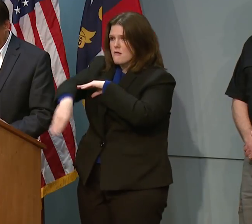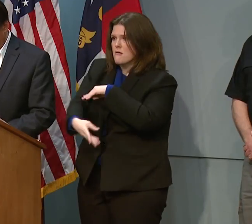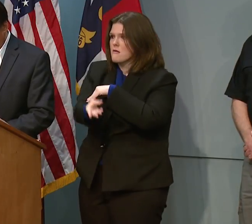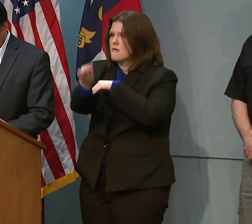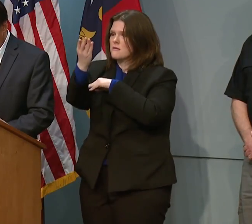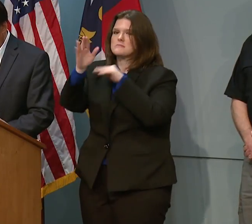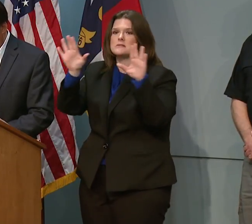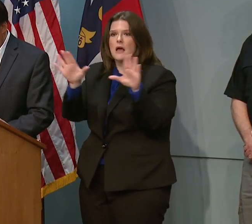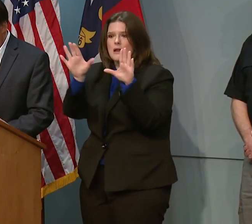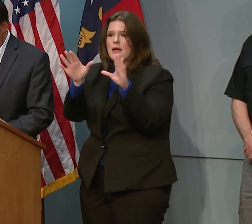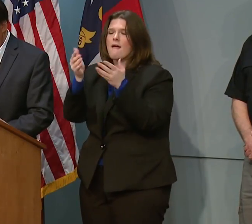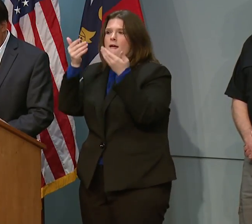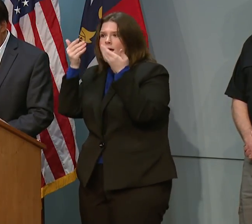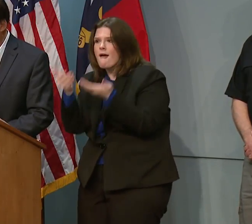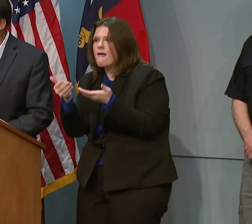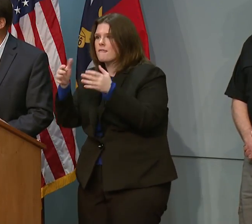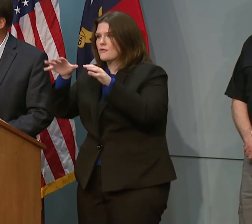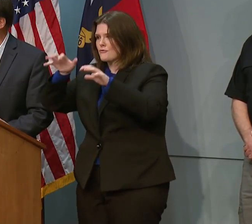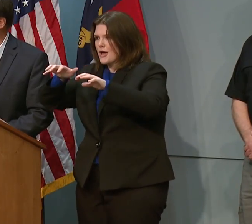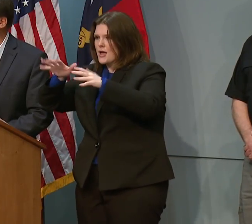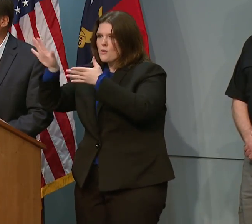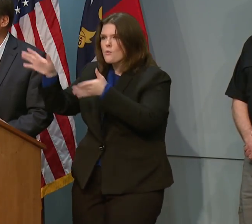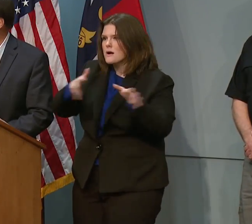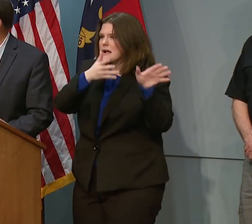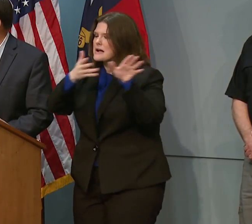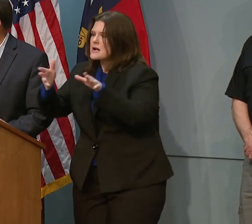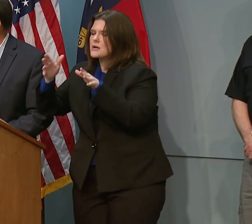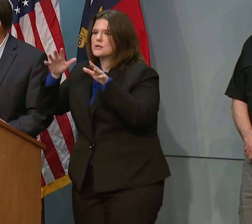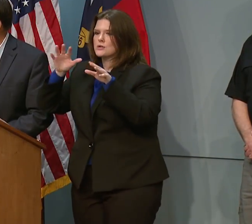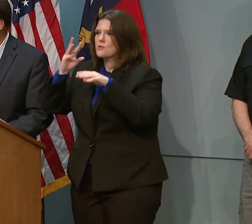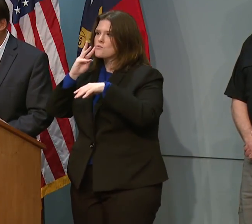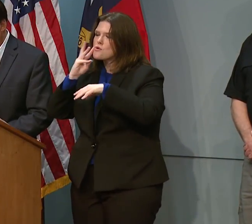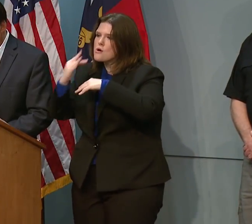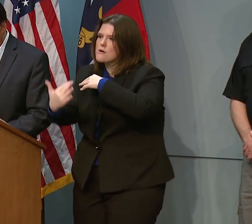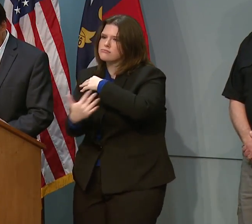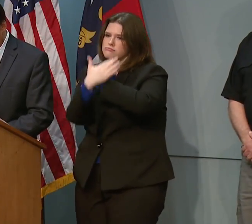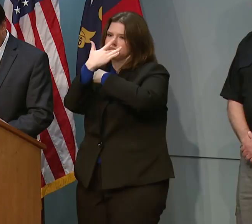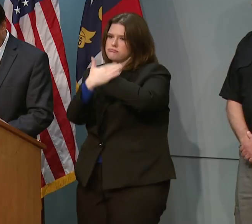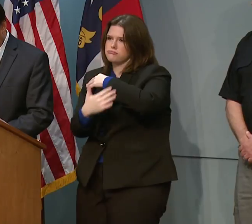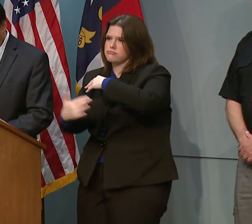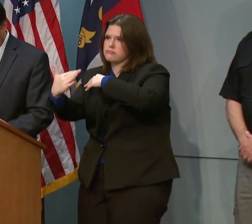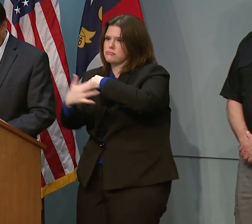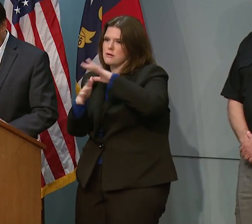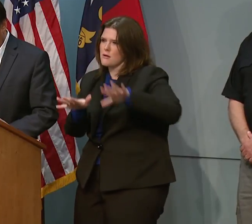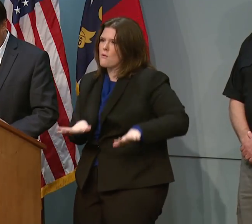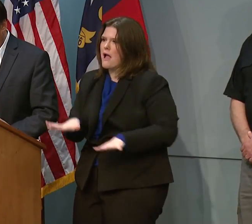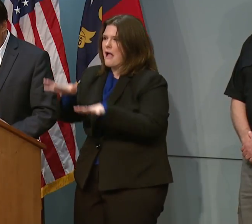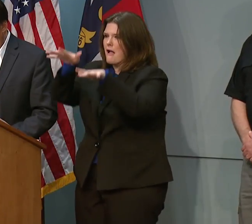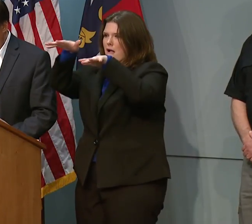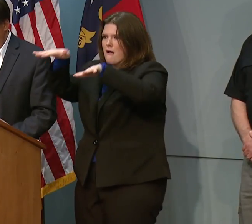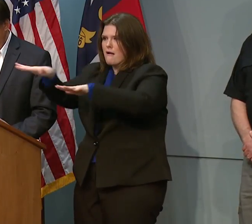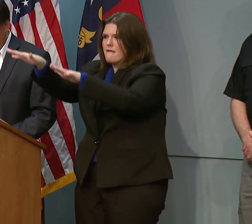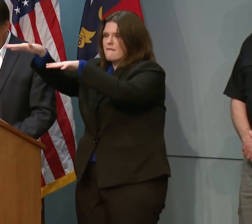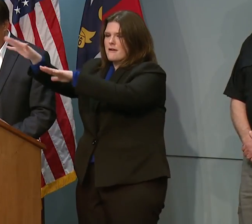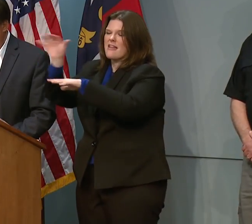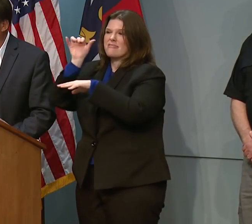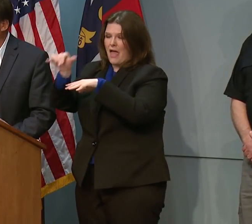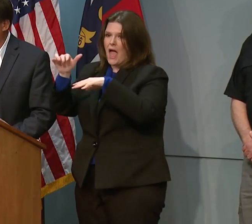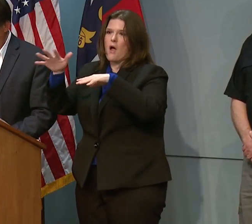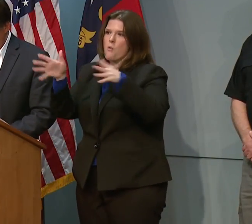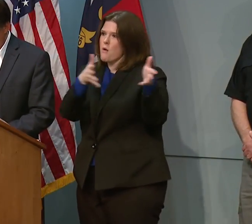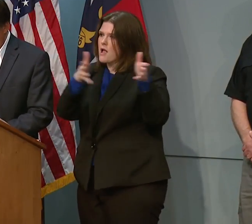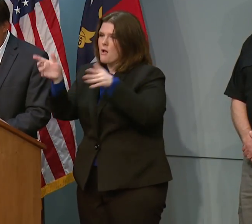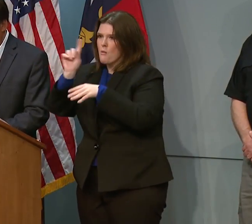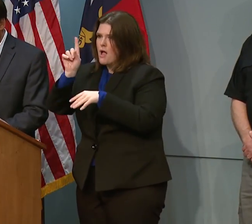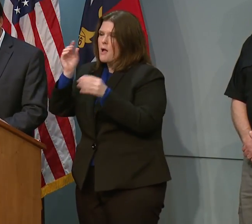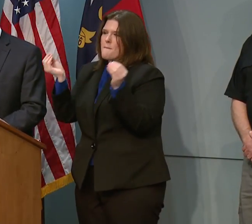heavy rain, strong winds, storm surge, and very strong coastal impacts. Winds will be greatest across